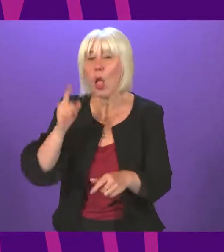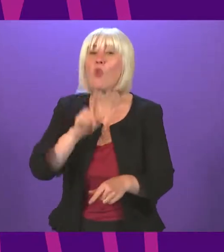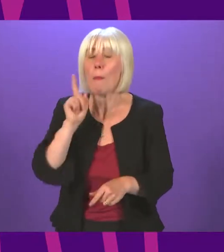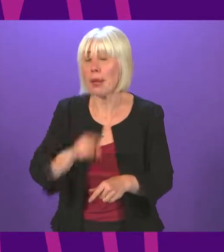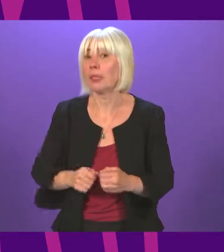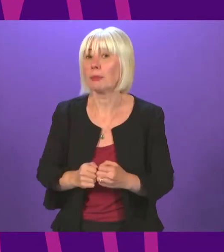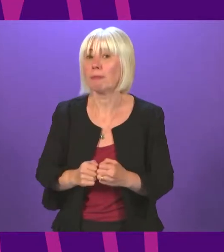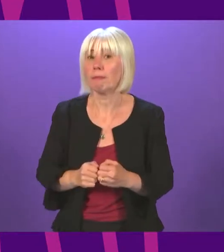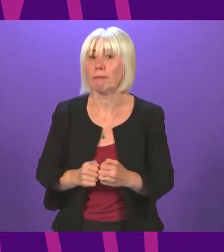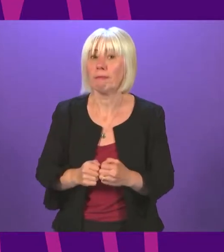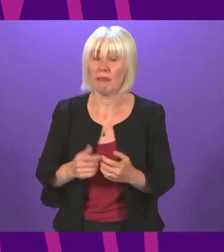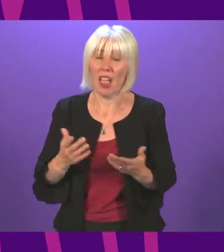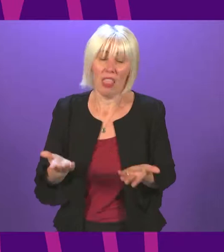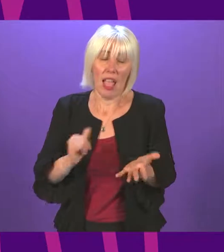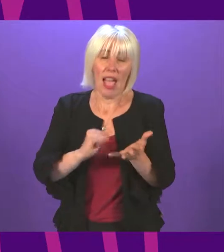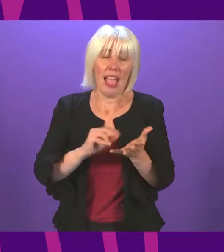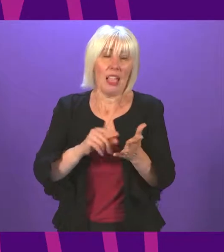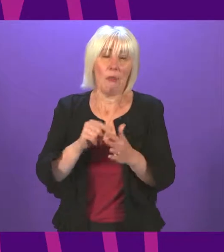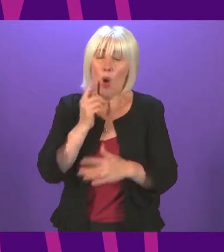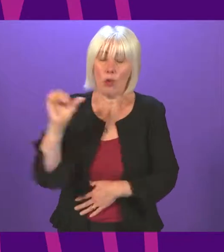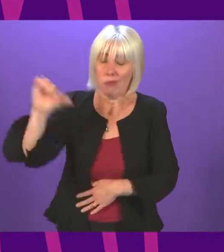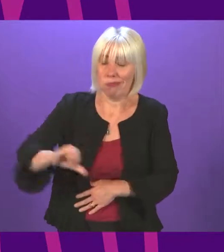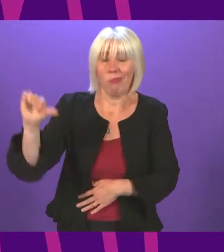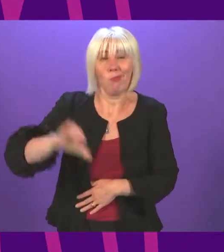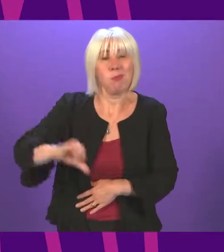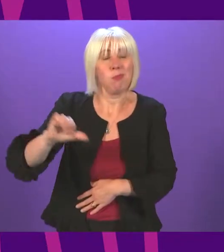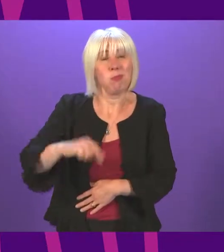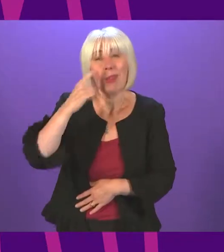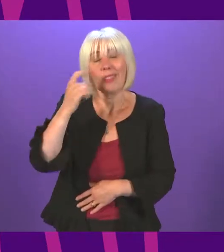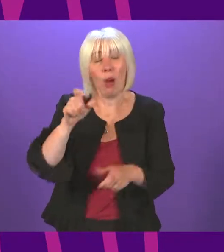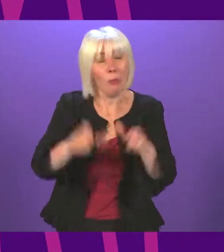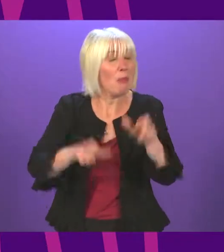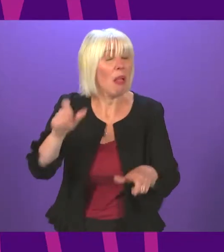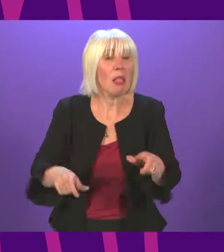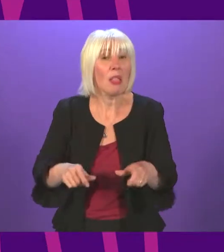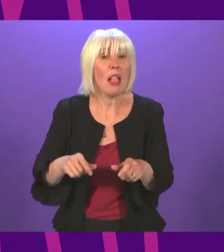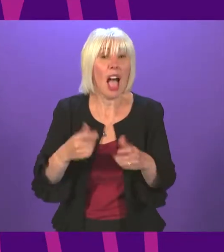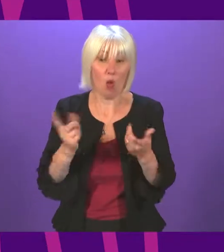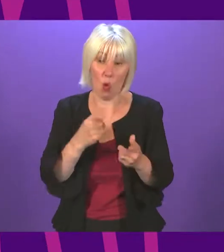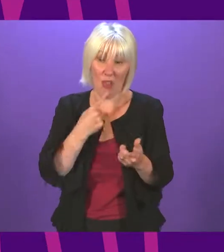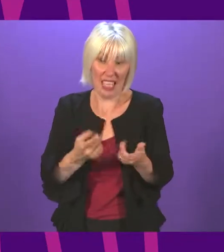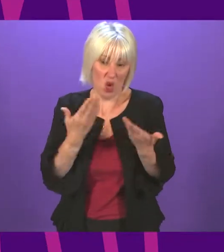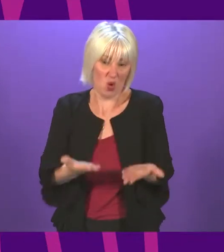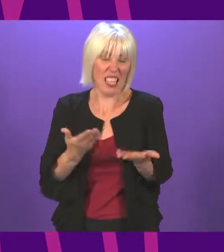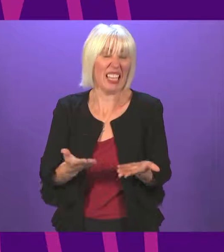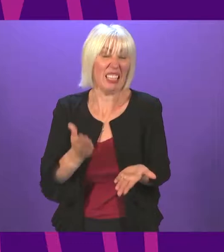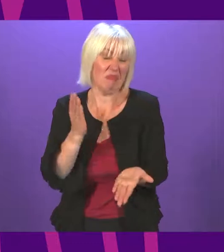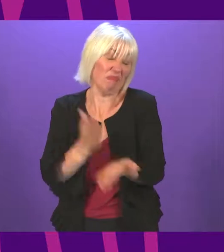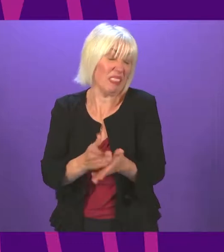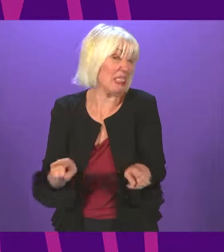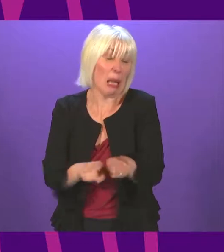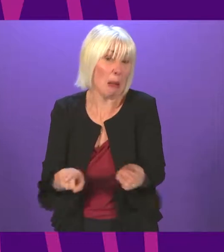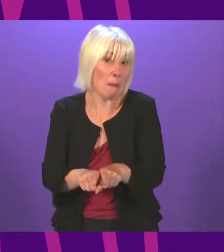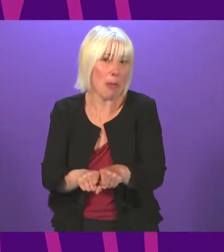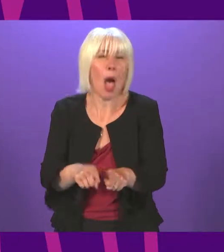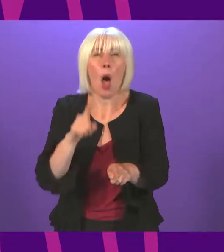become somewhat symptomatic of an SNP government. And the 100-day pledge that we are debating today is no different. The one ray of hope I would accept